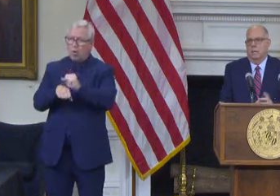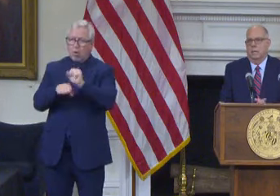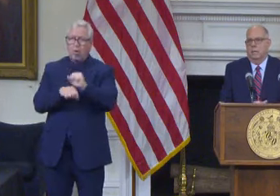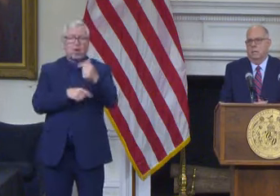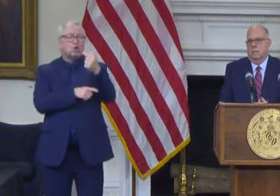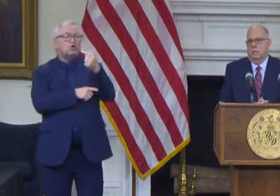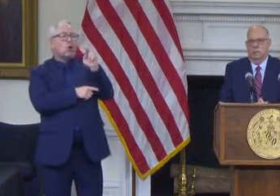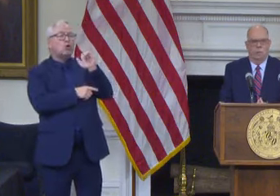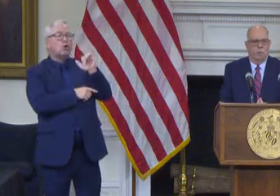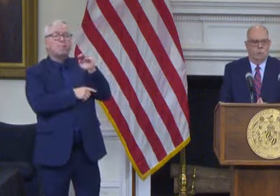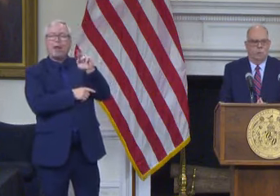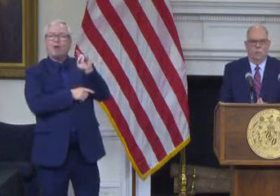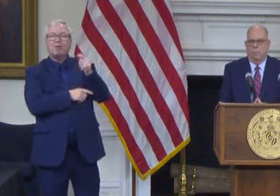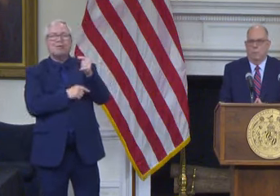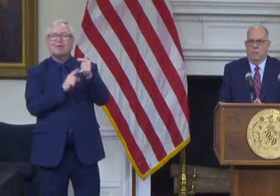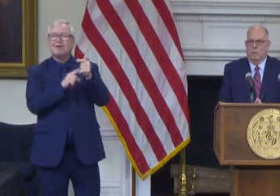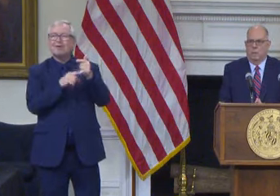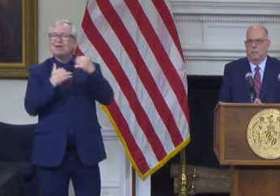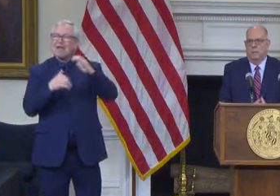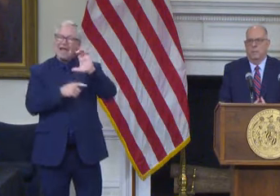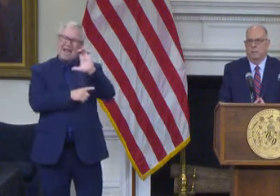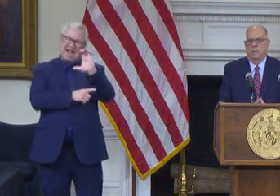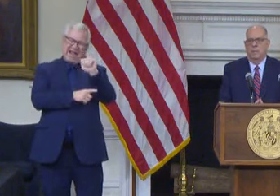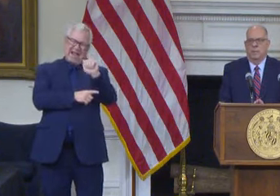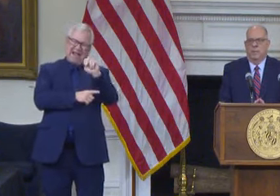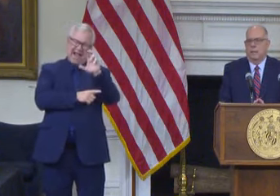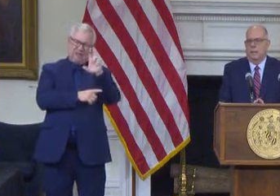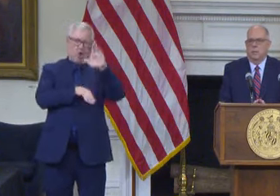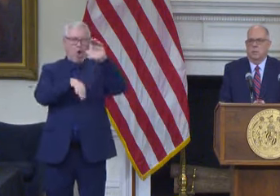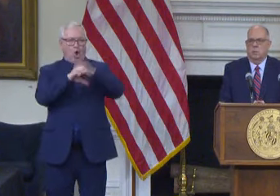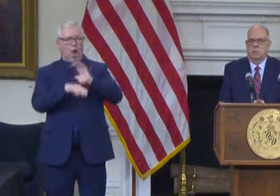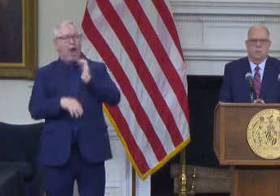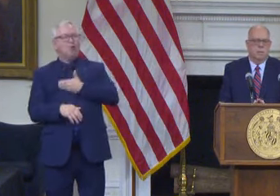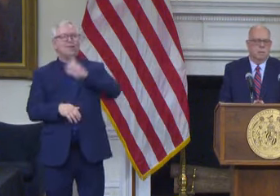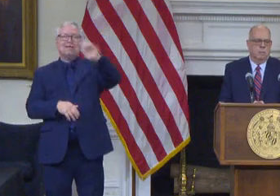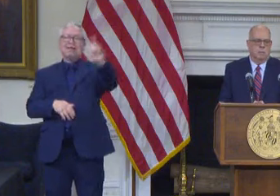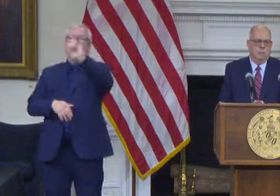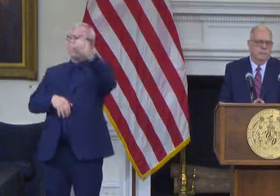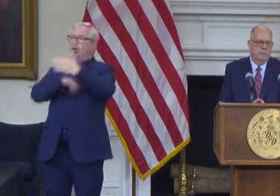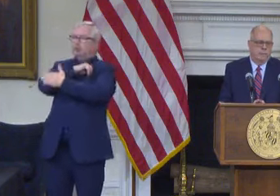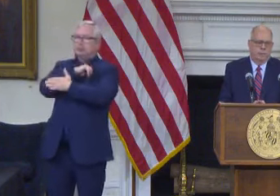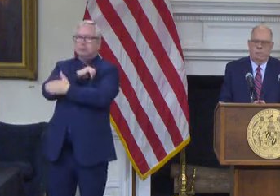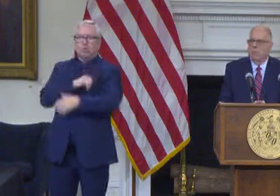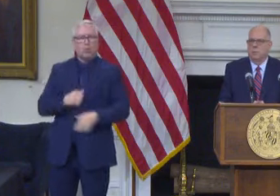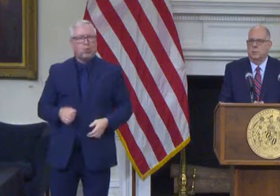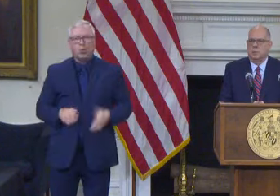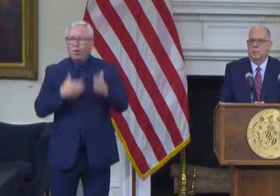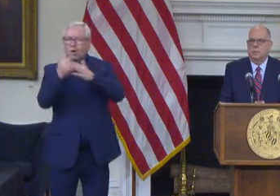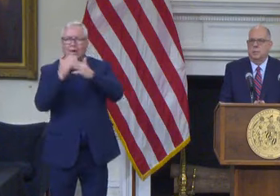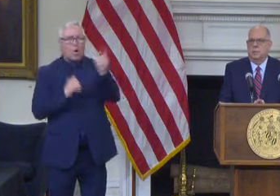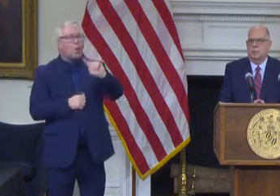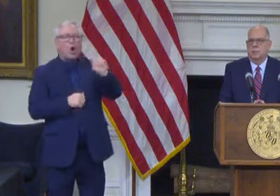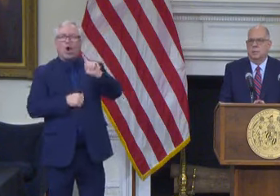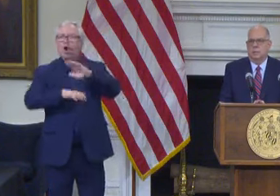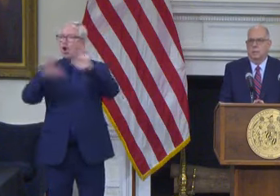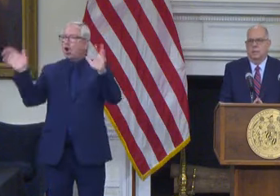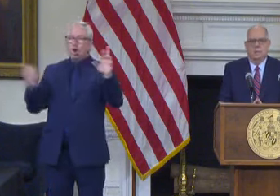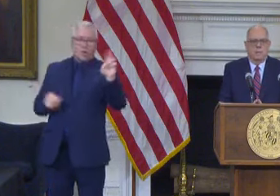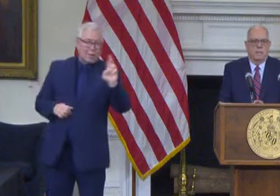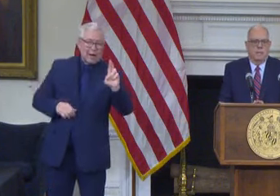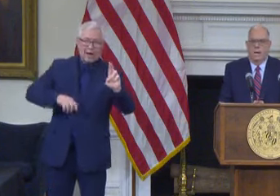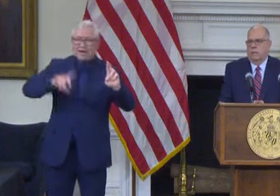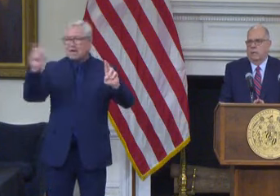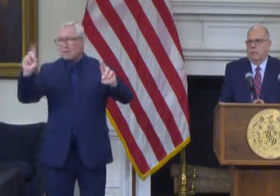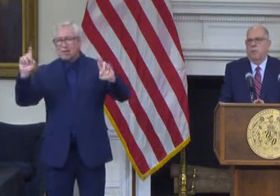on our democracy there's no question that both parties are guilty of it that it happens across the country they're you know republicans do it just as much as democrats